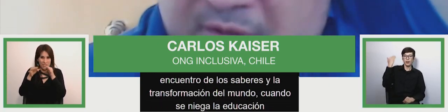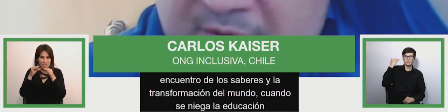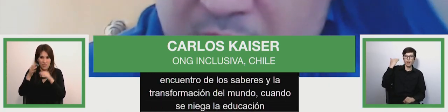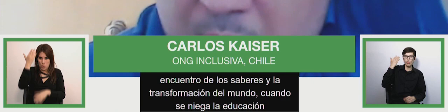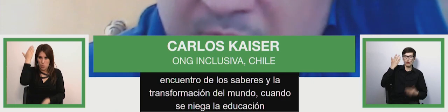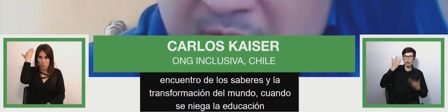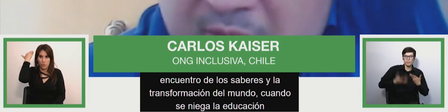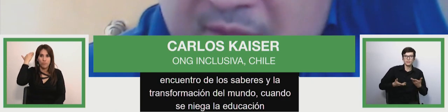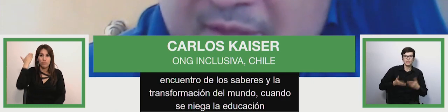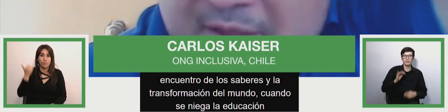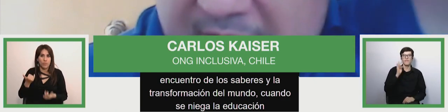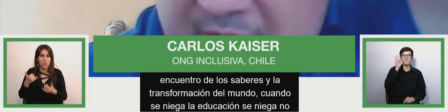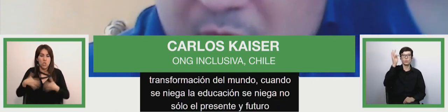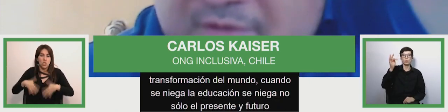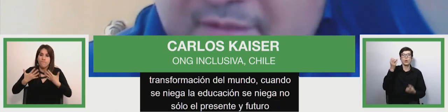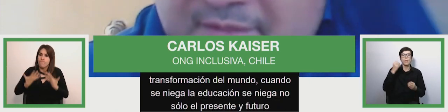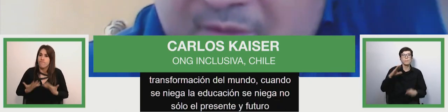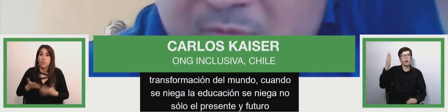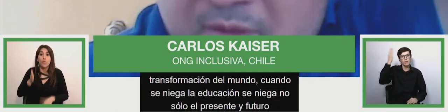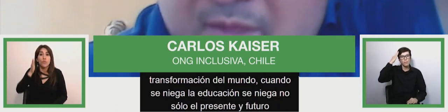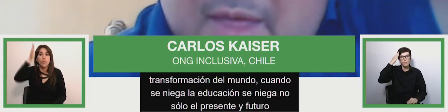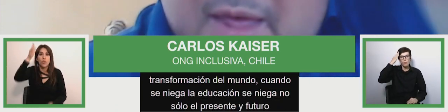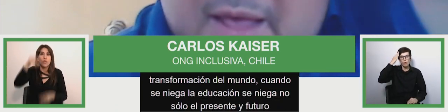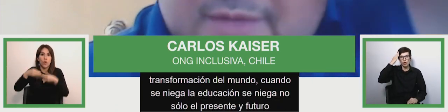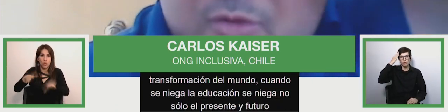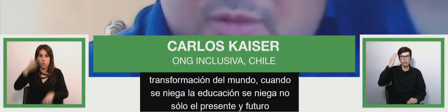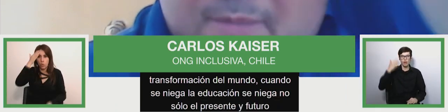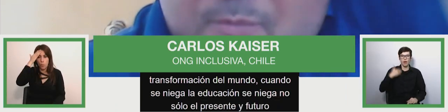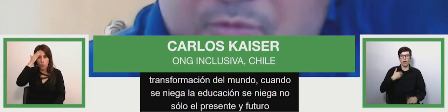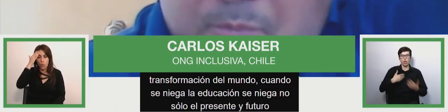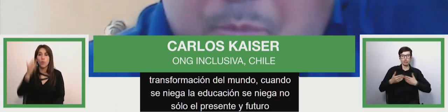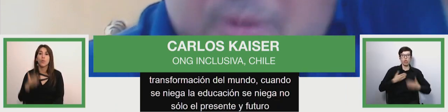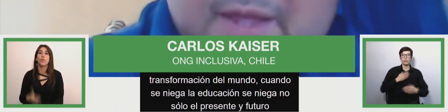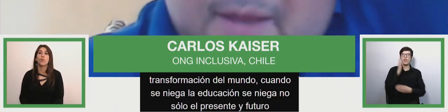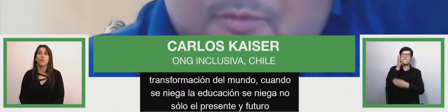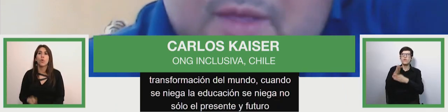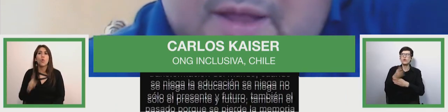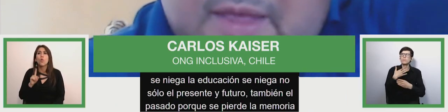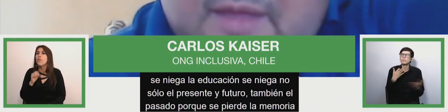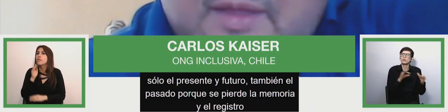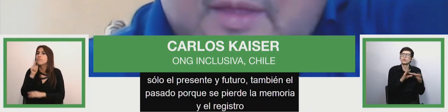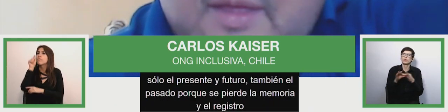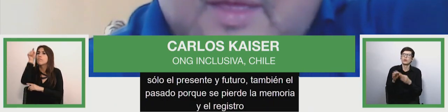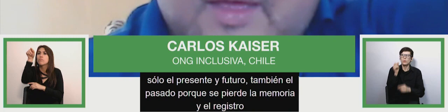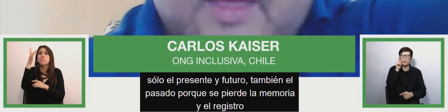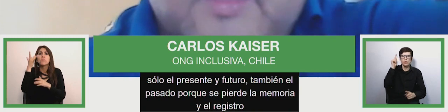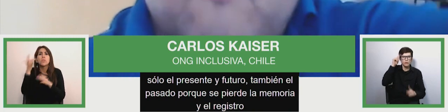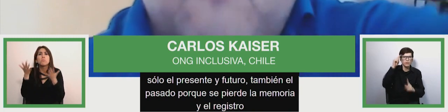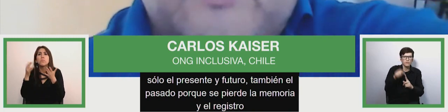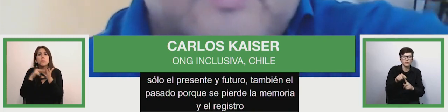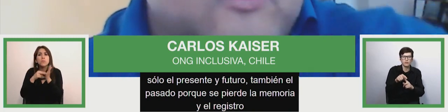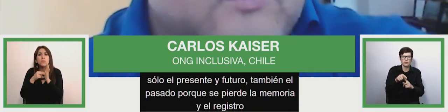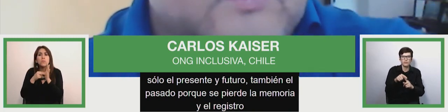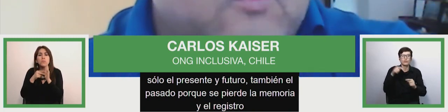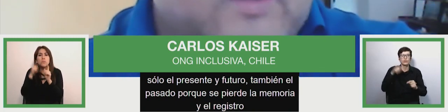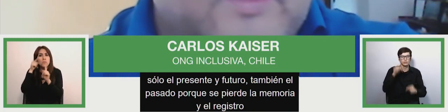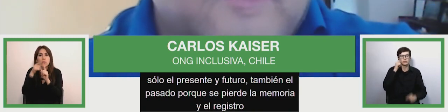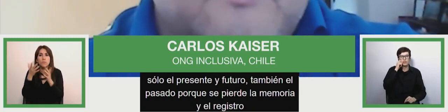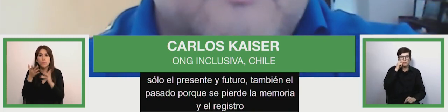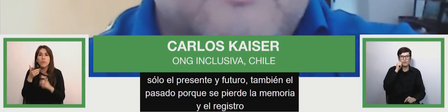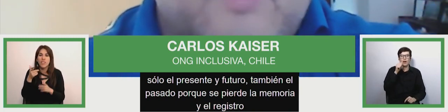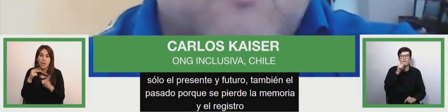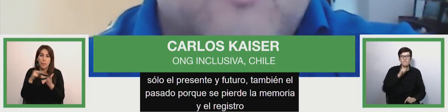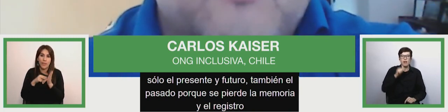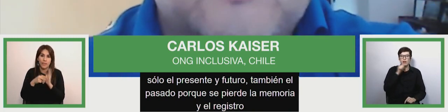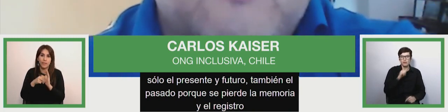together of the knowledge and transforming the world when you when you negate education you didn't get you negate the